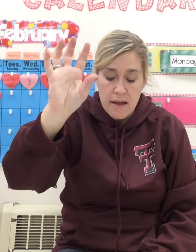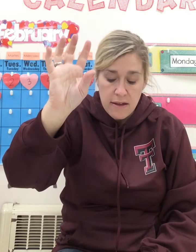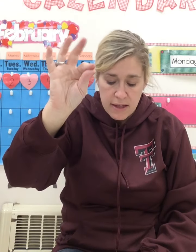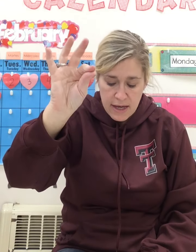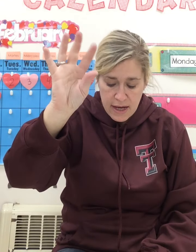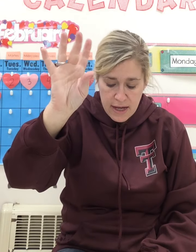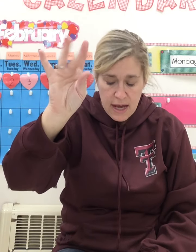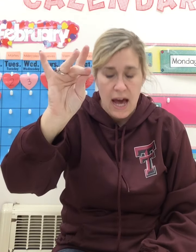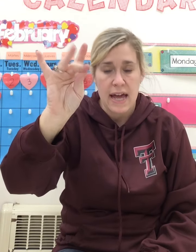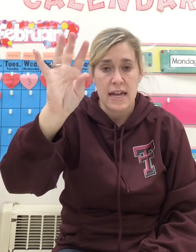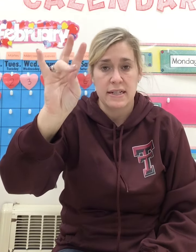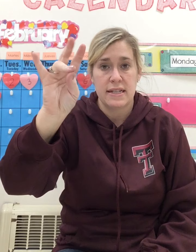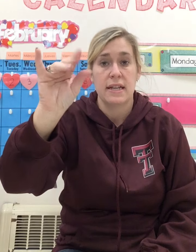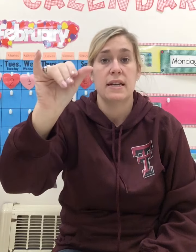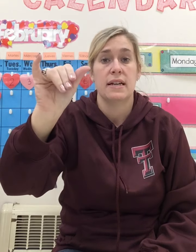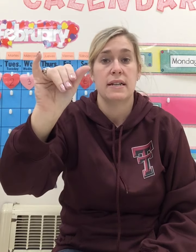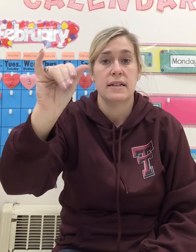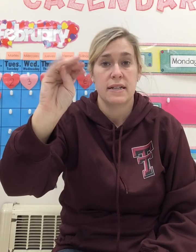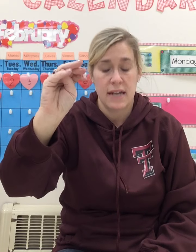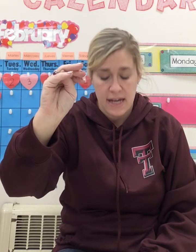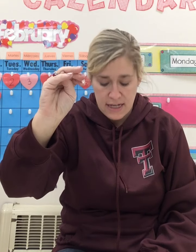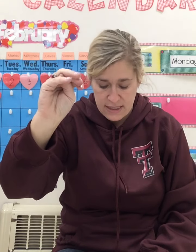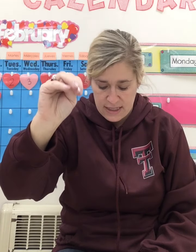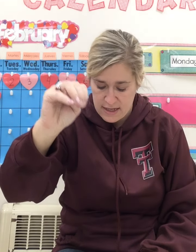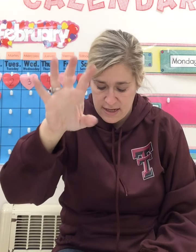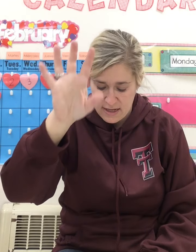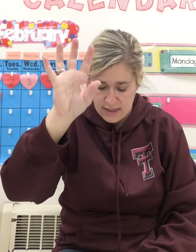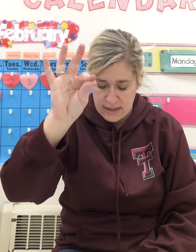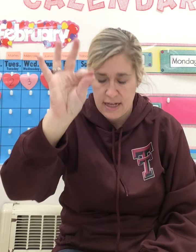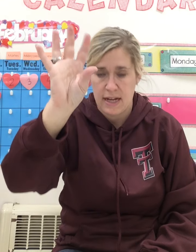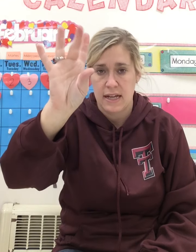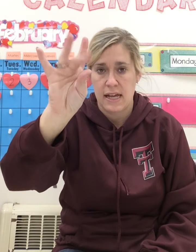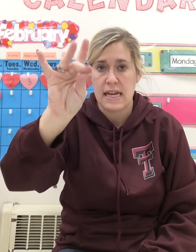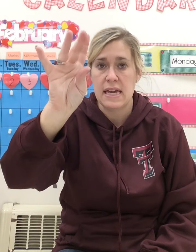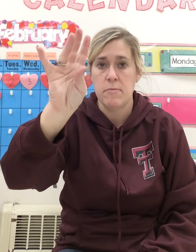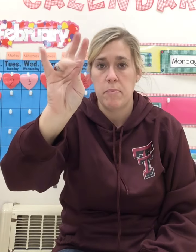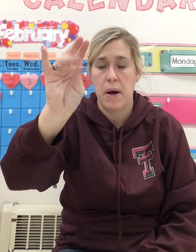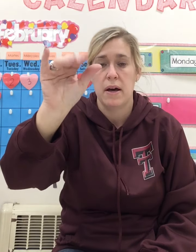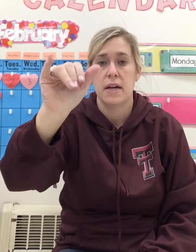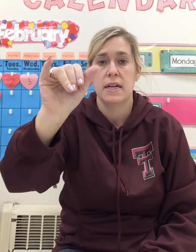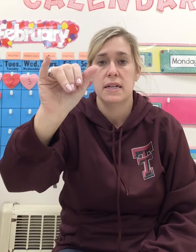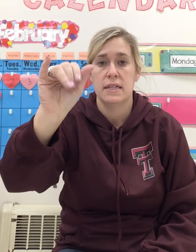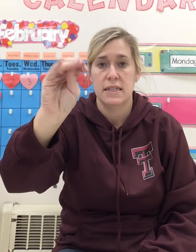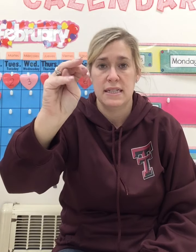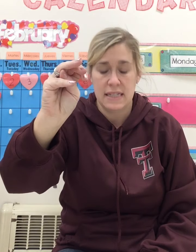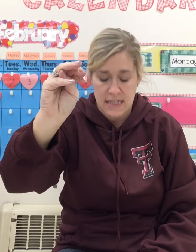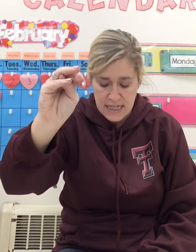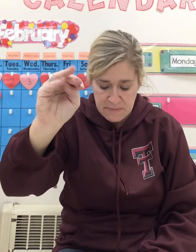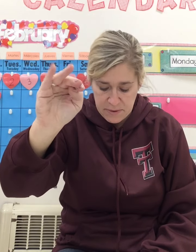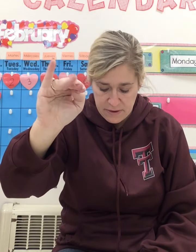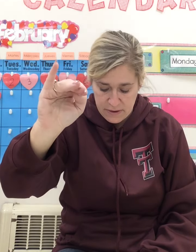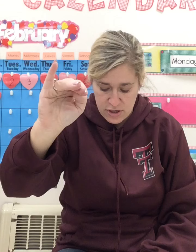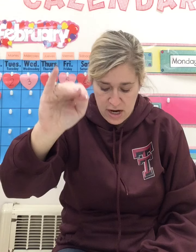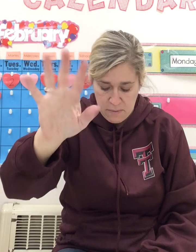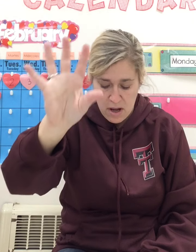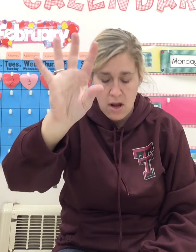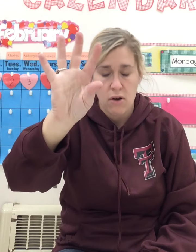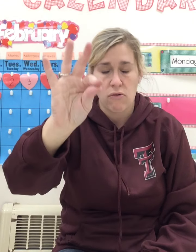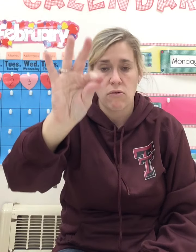K-I-T. Kite. D-E-P. Deep. Good job. R